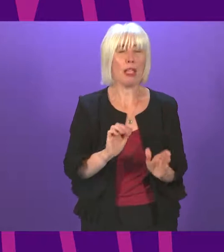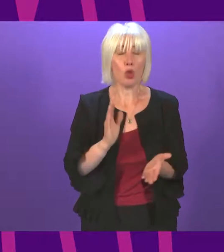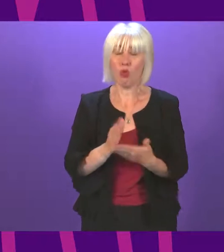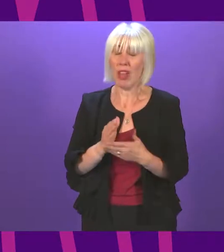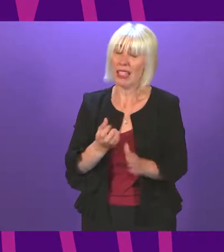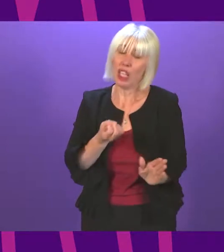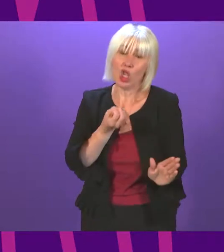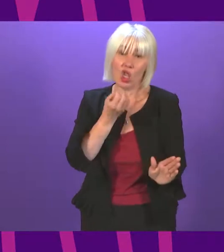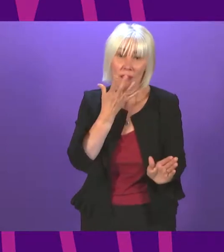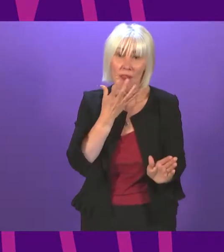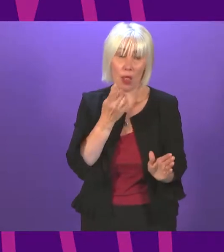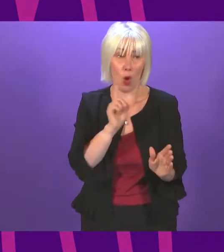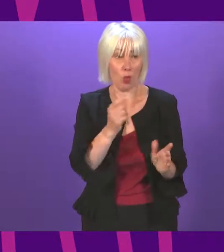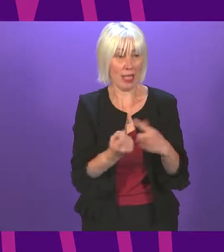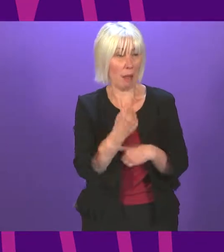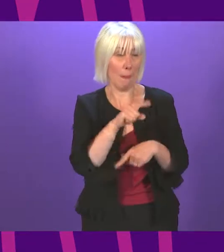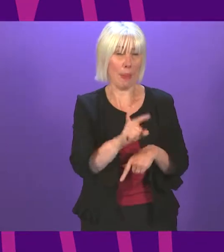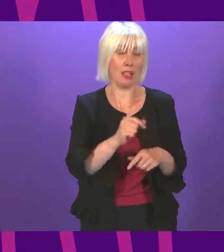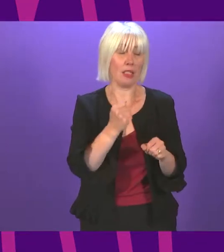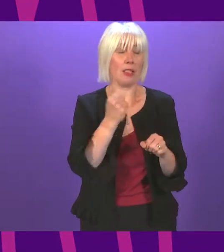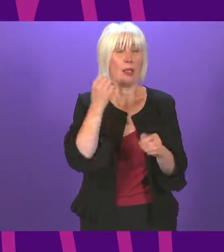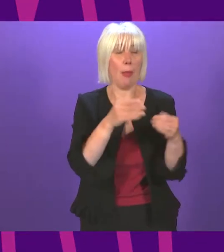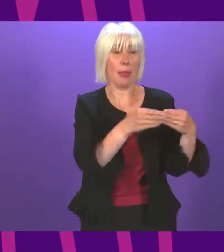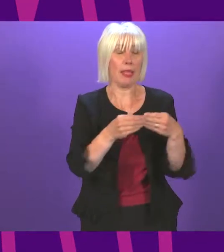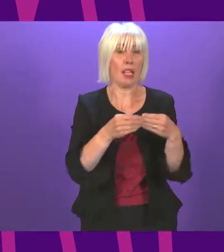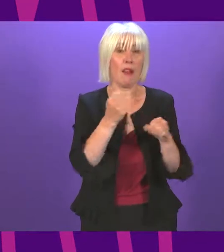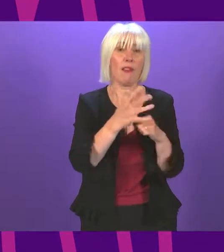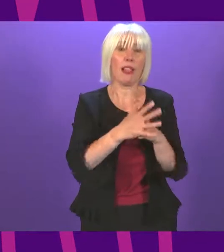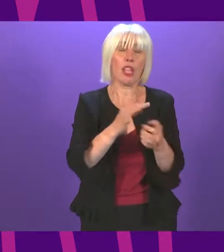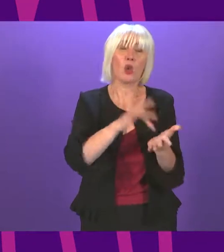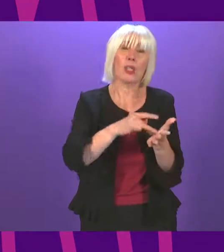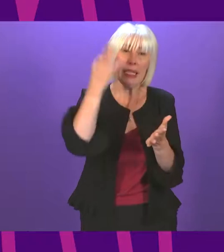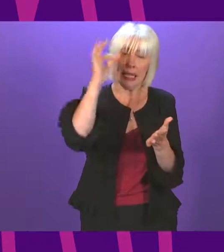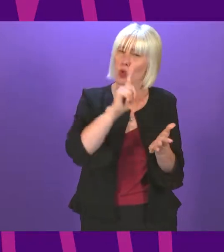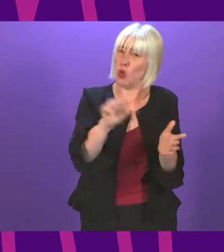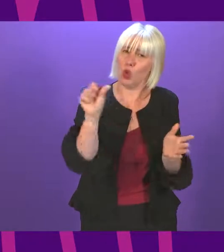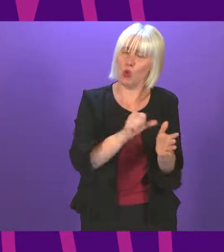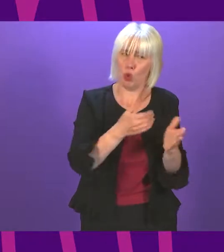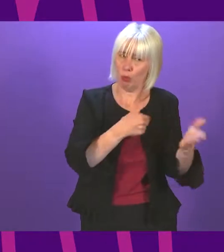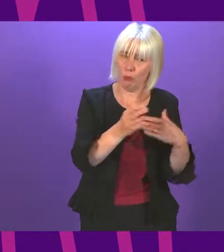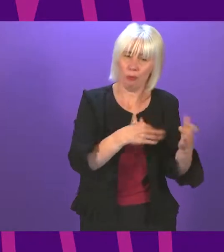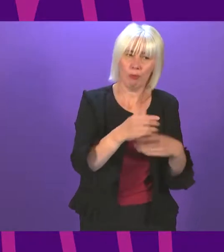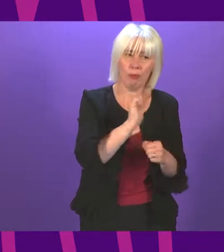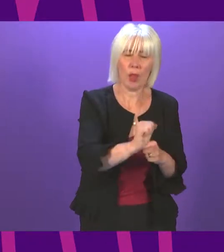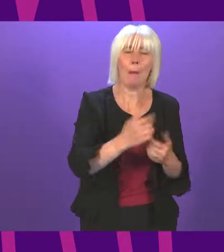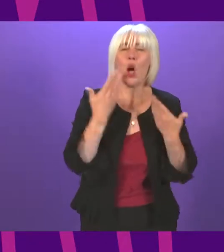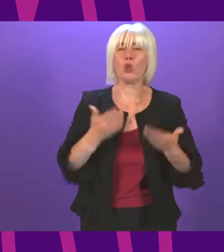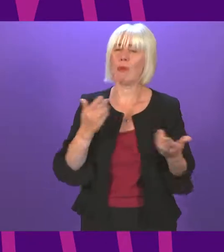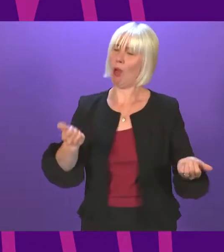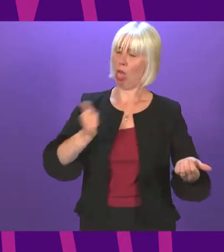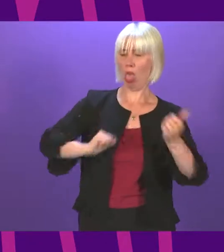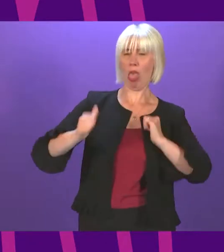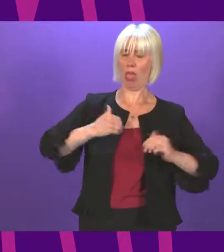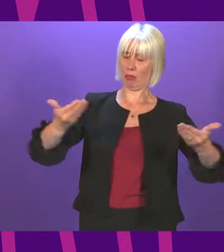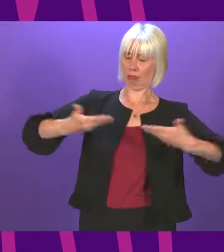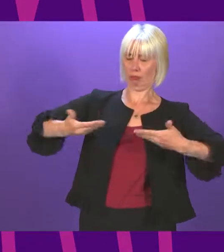directly with the leader of Glasgow City Council. These appointments today are more about how the Government and Nicola Sturgeon look than actually what